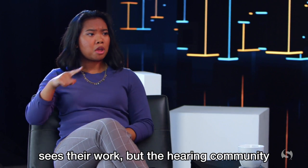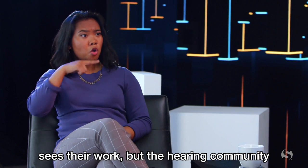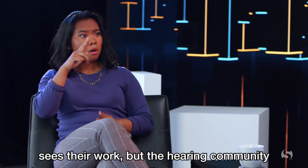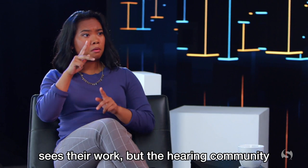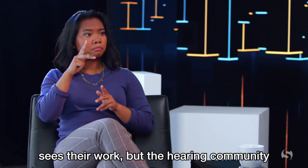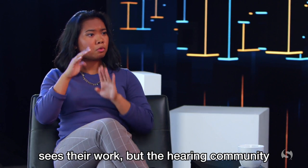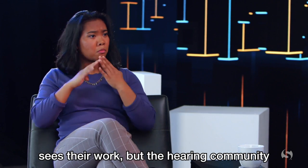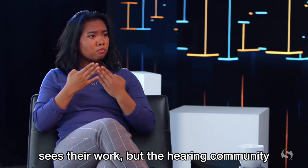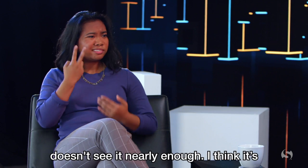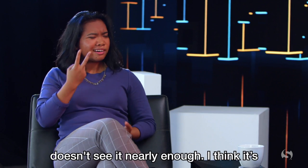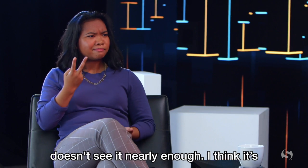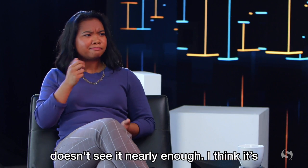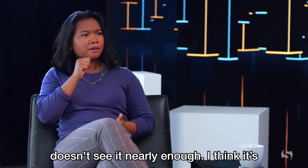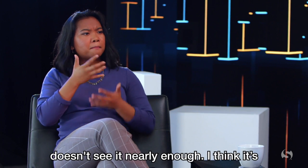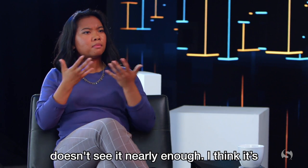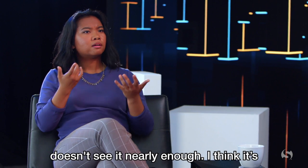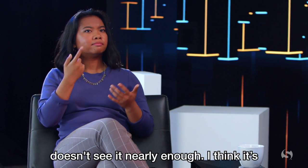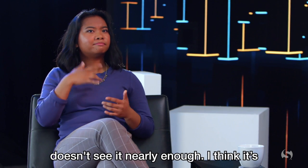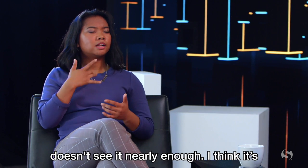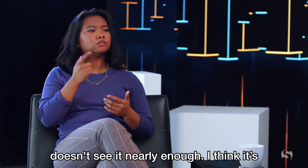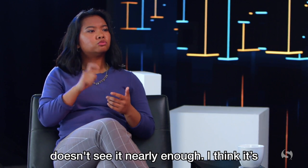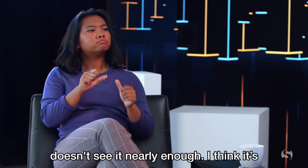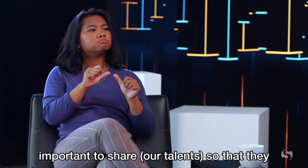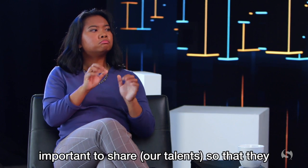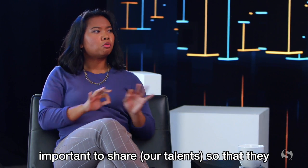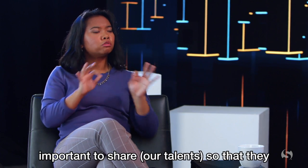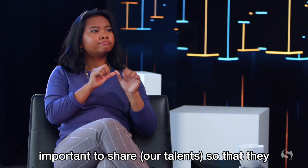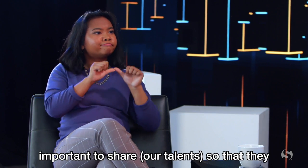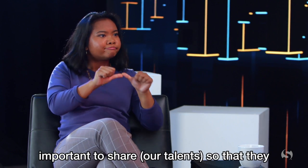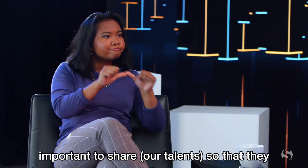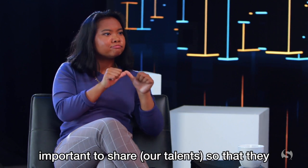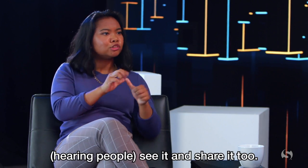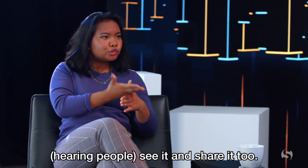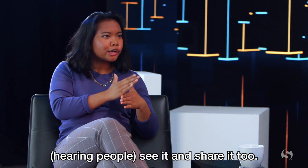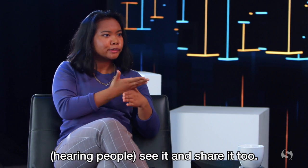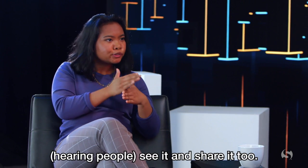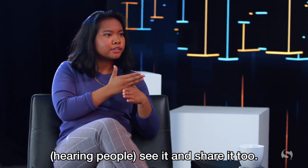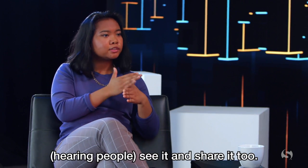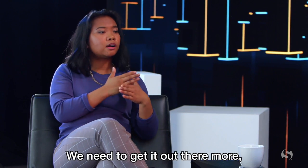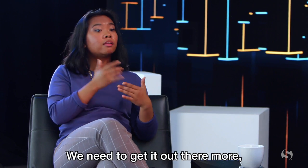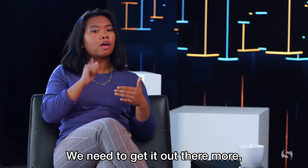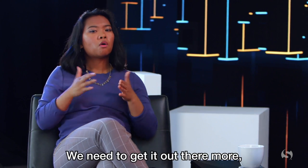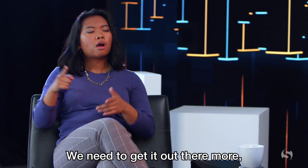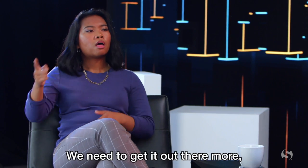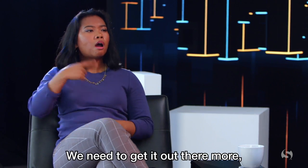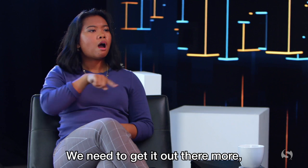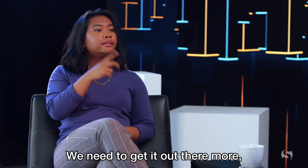community doesn't see it nearly enough. I think it's important to share our talents so that they, hearing people, see it and share it